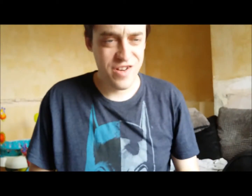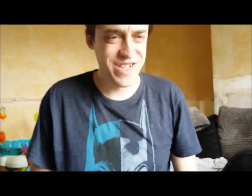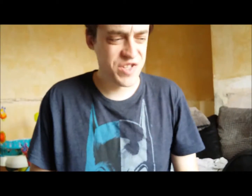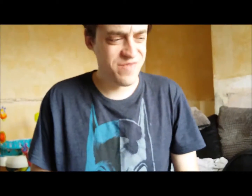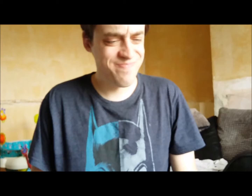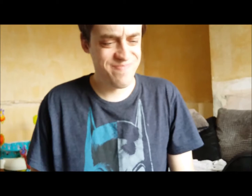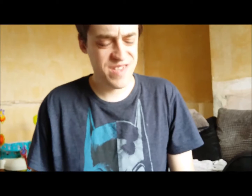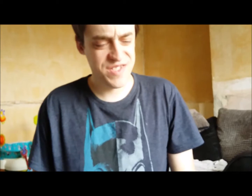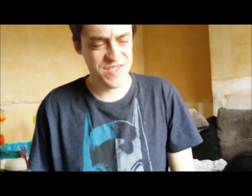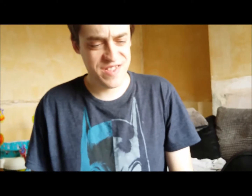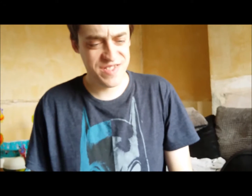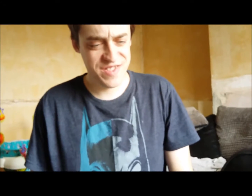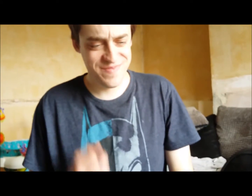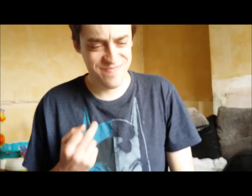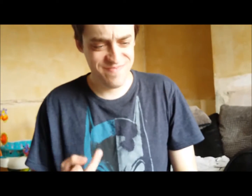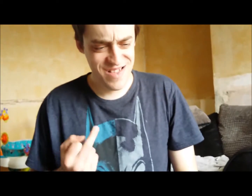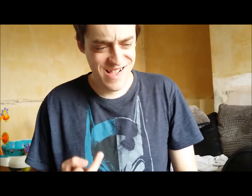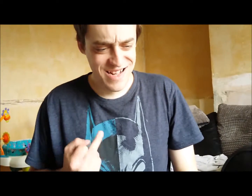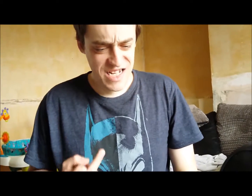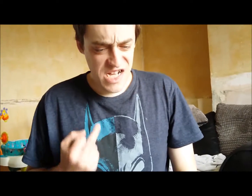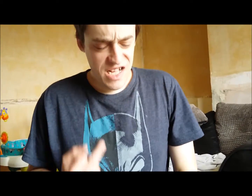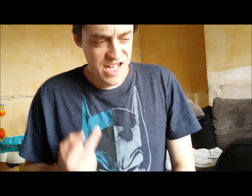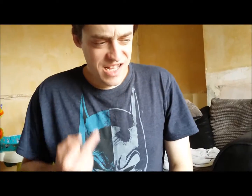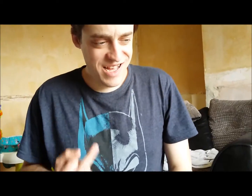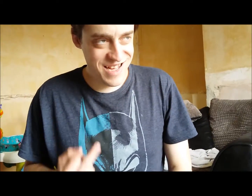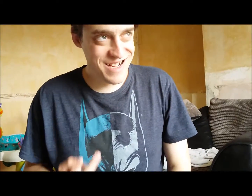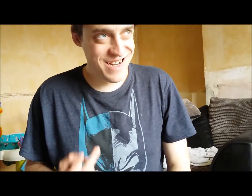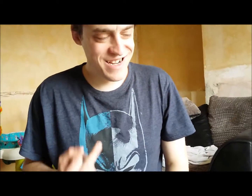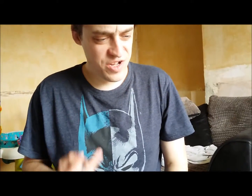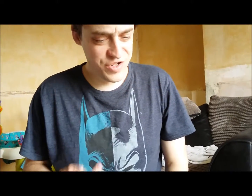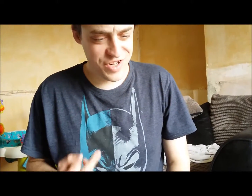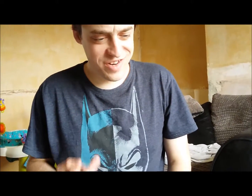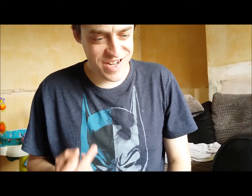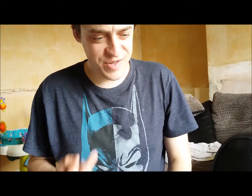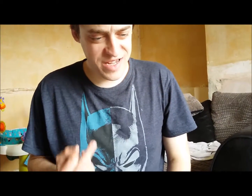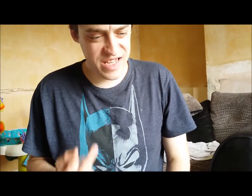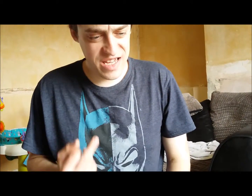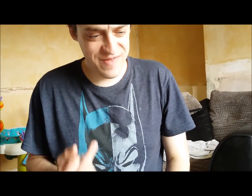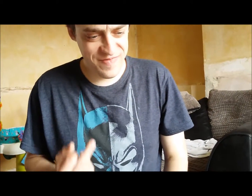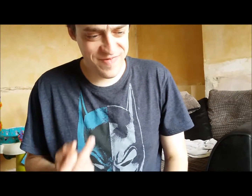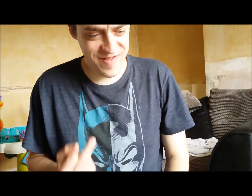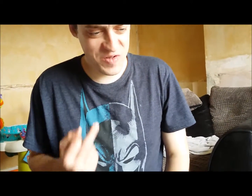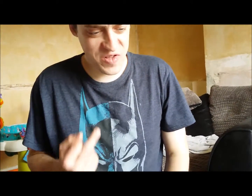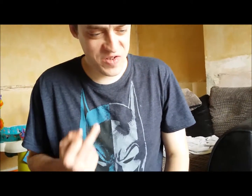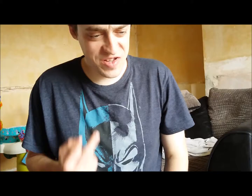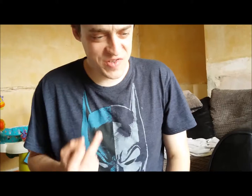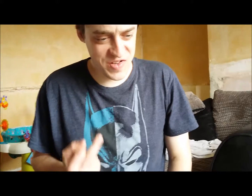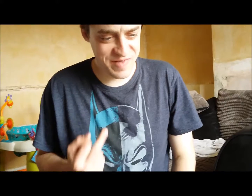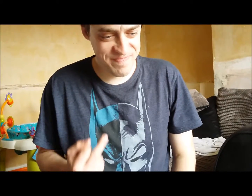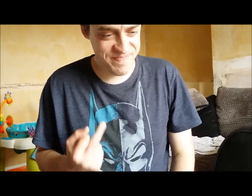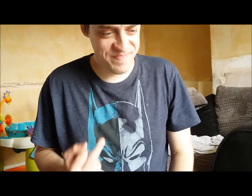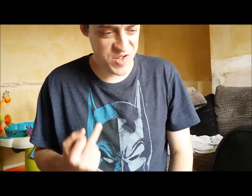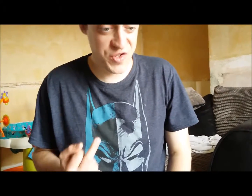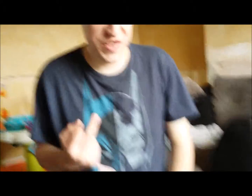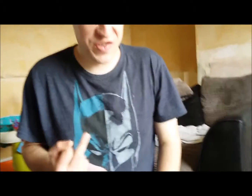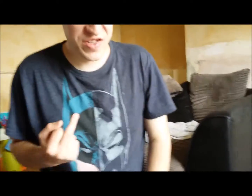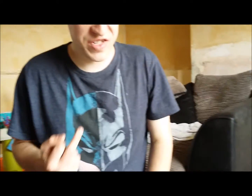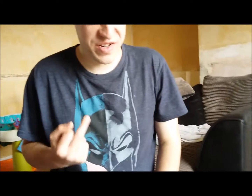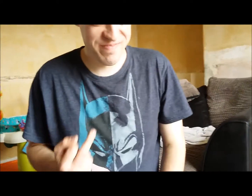Right son, this is, this is... Here you go son, that's what you do if you want to go to the toilet. Go to the toilet son.